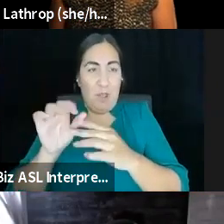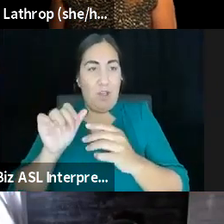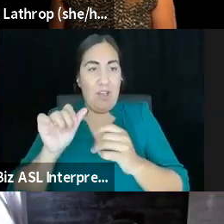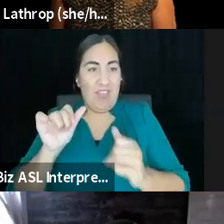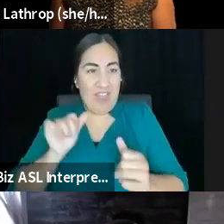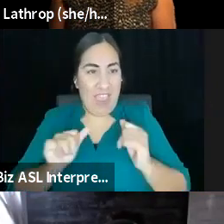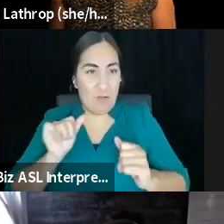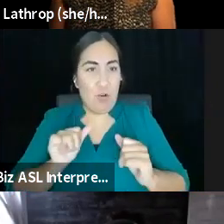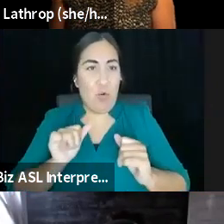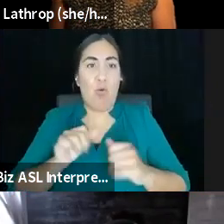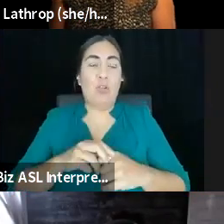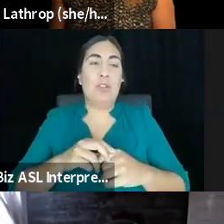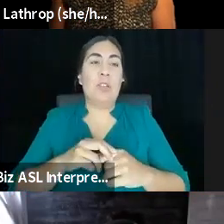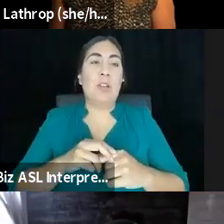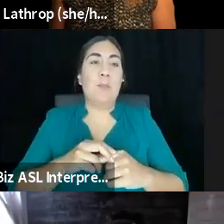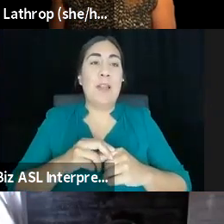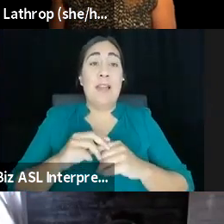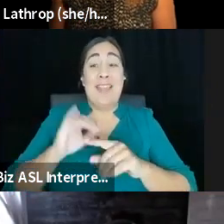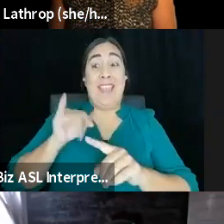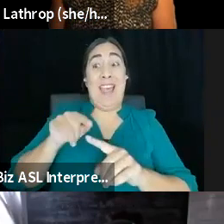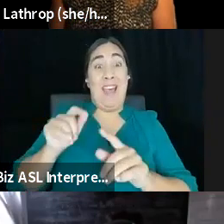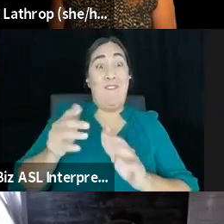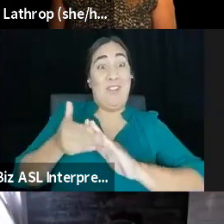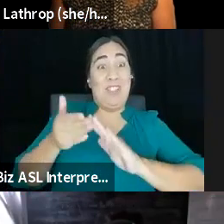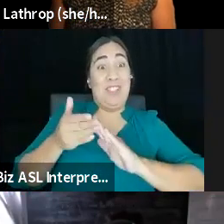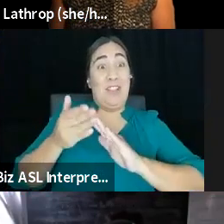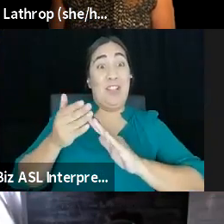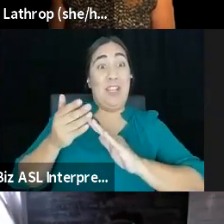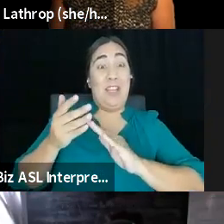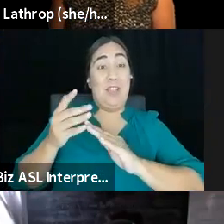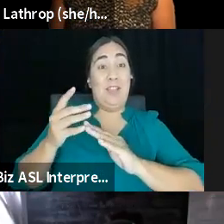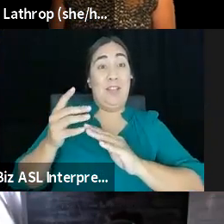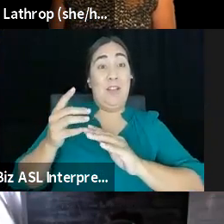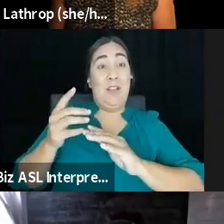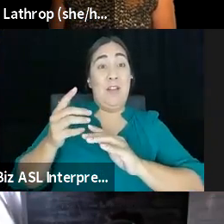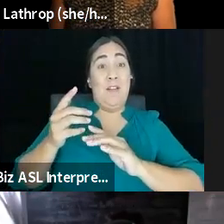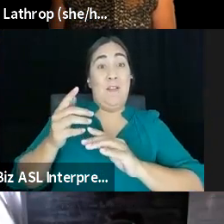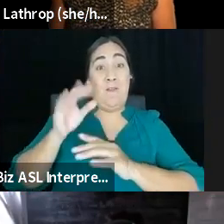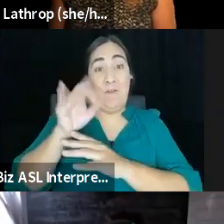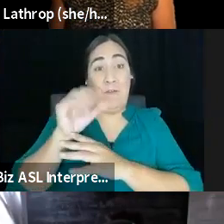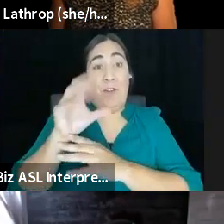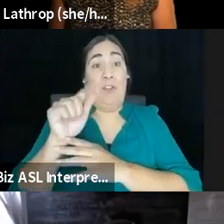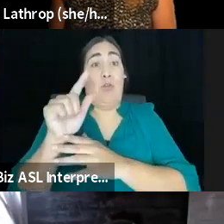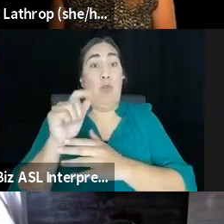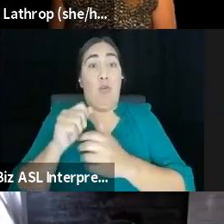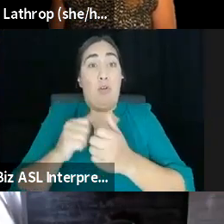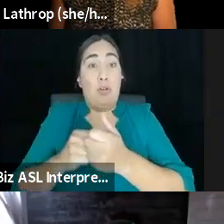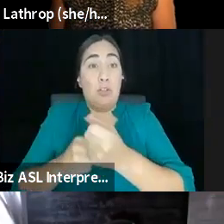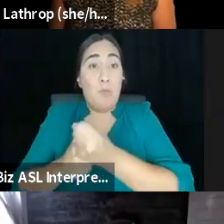and support for organizations is that when I use terminology specific to